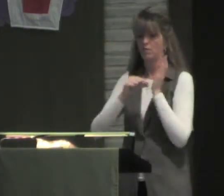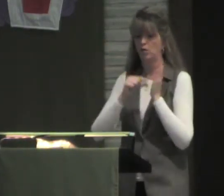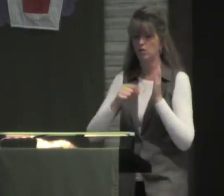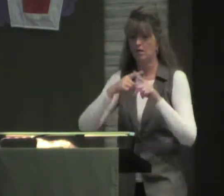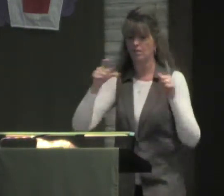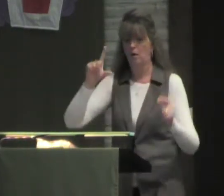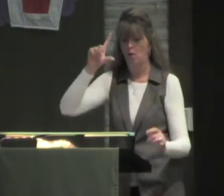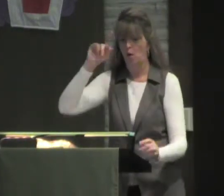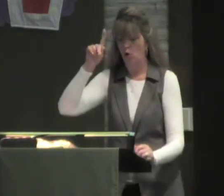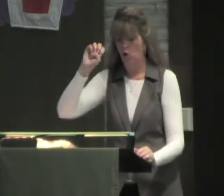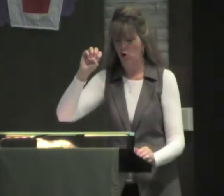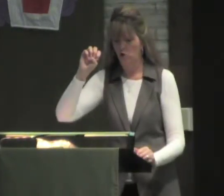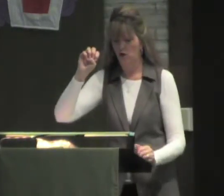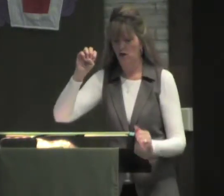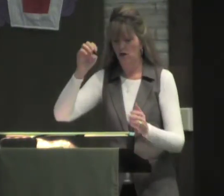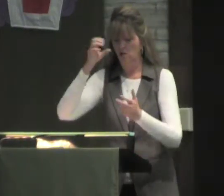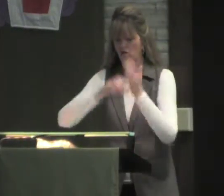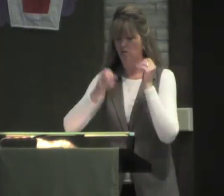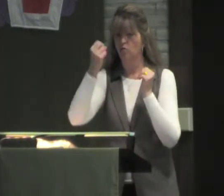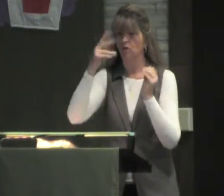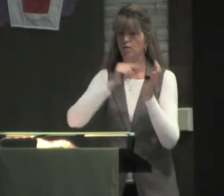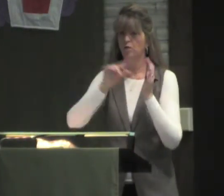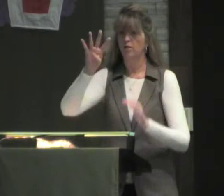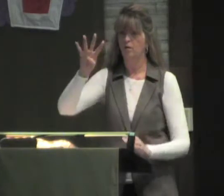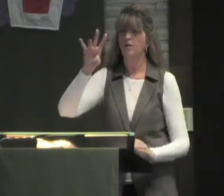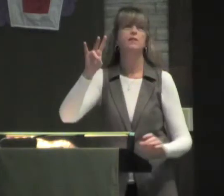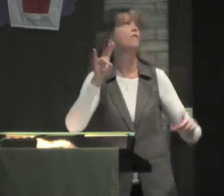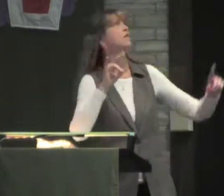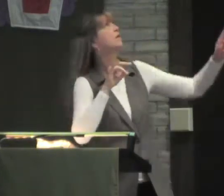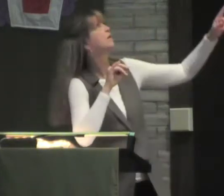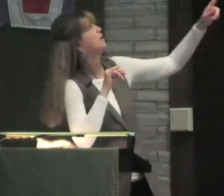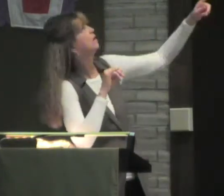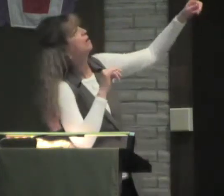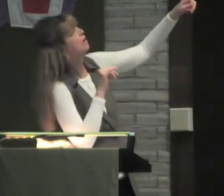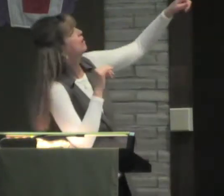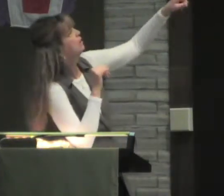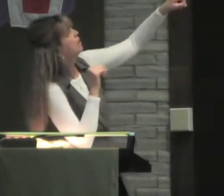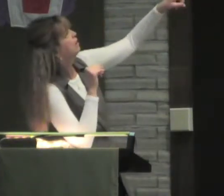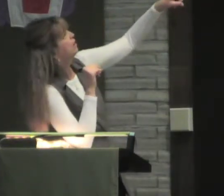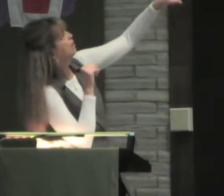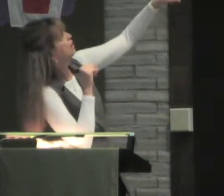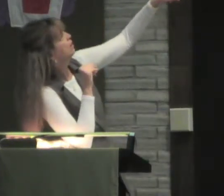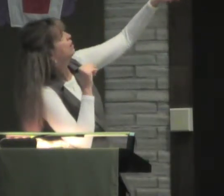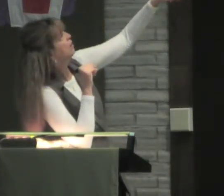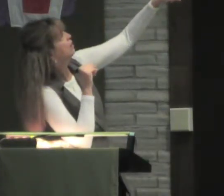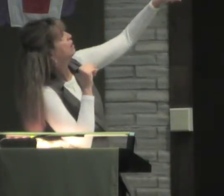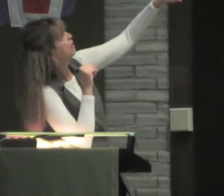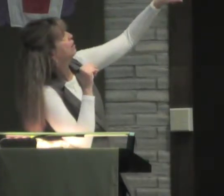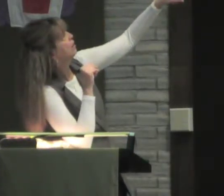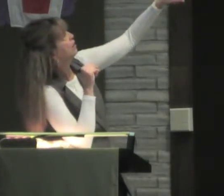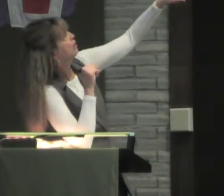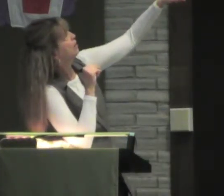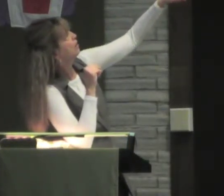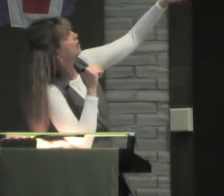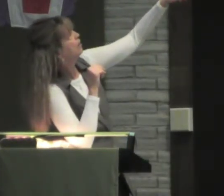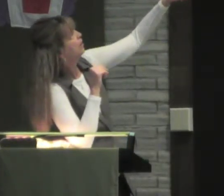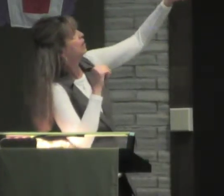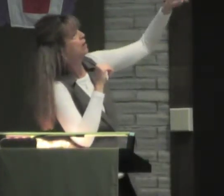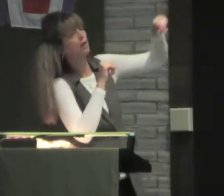quotes a verse from Luke. And he quotes Luke chapter 12, verse 47, if you can get that